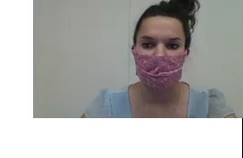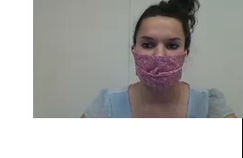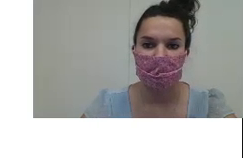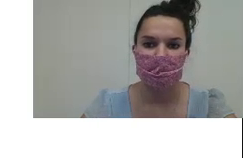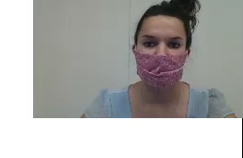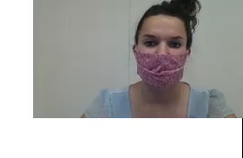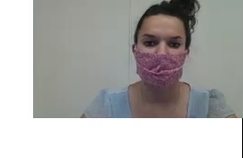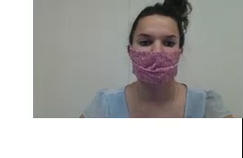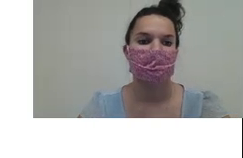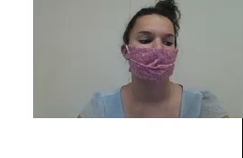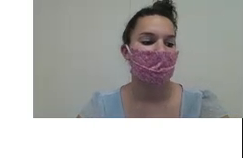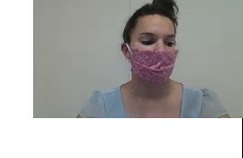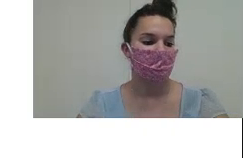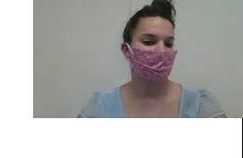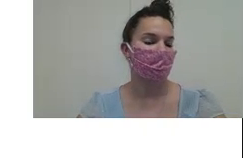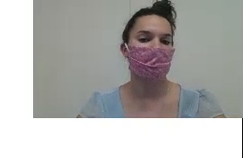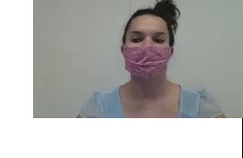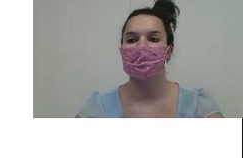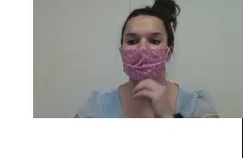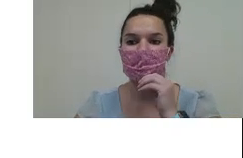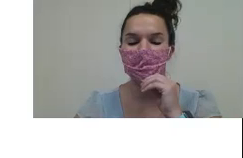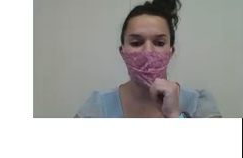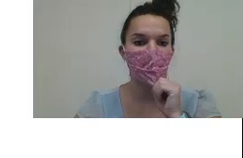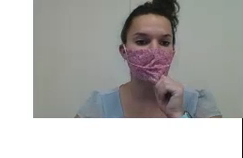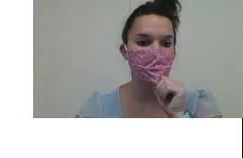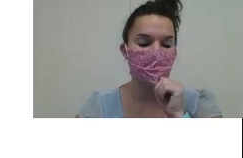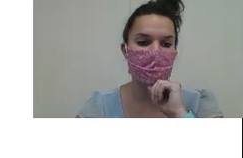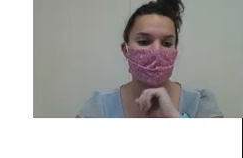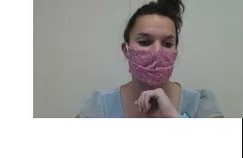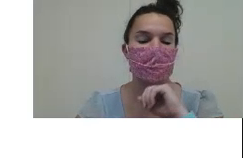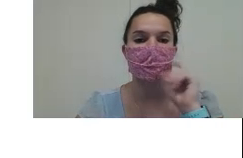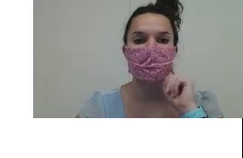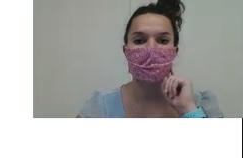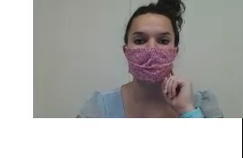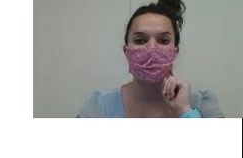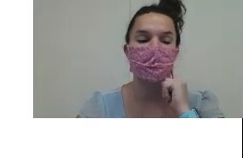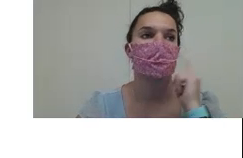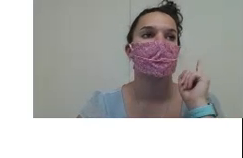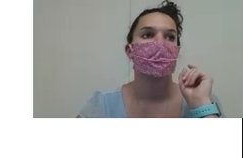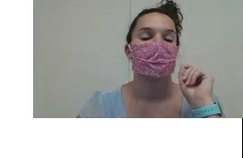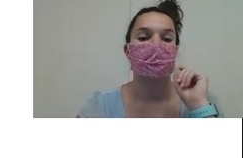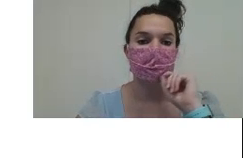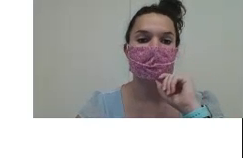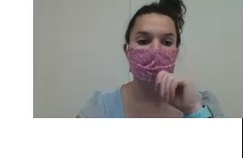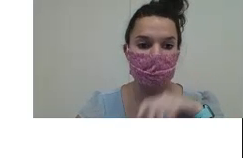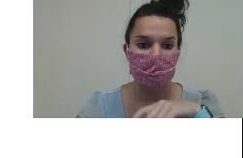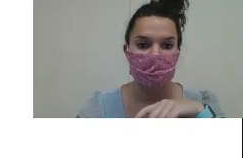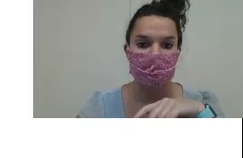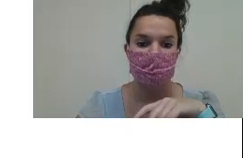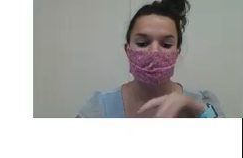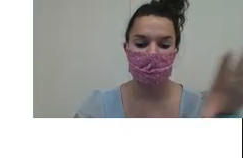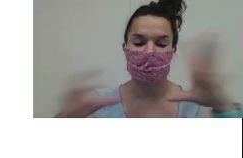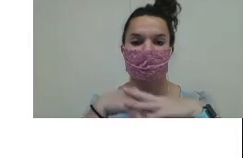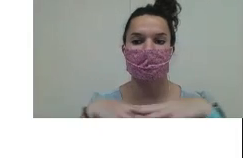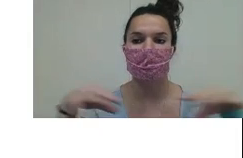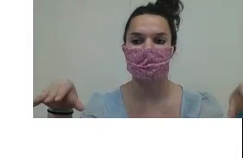bears on our five frame? No. So this time we're going to sing our song and you're just going to build it with me.